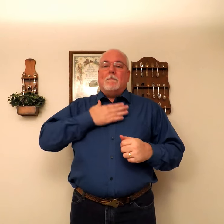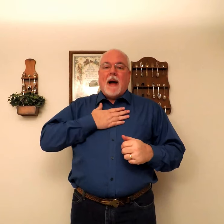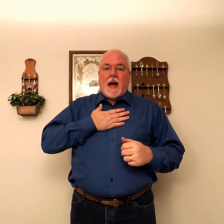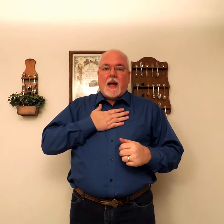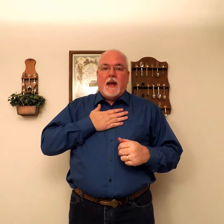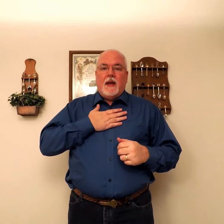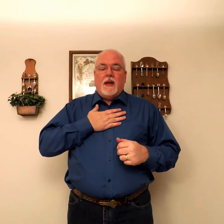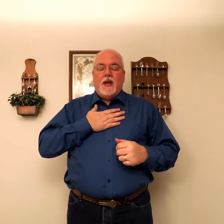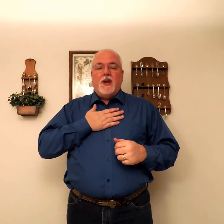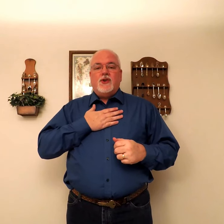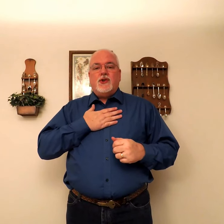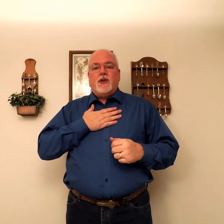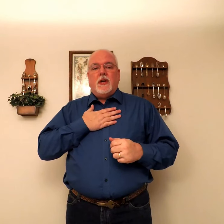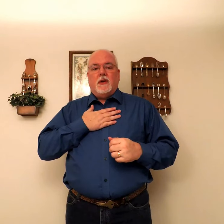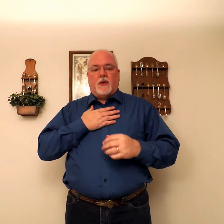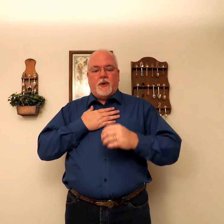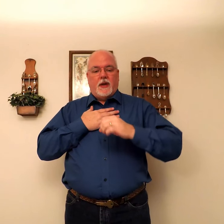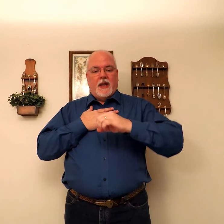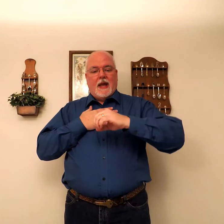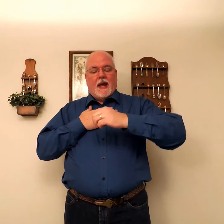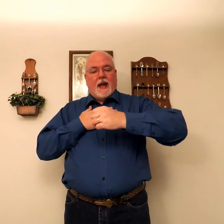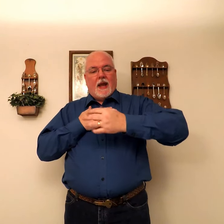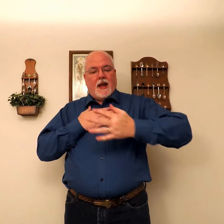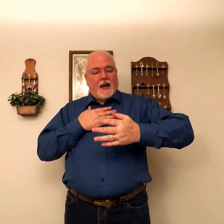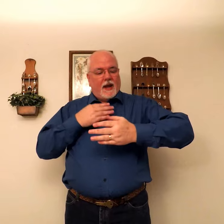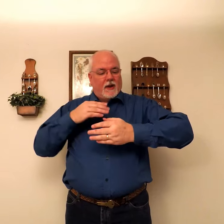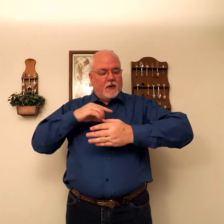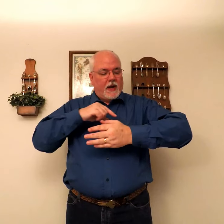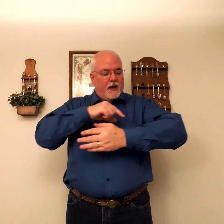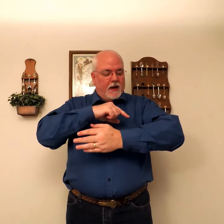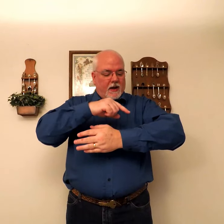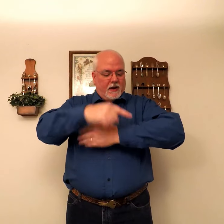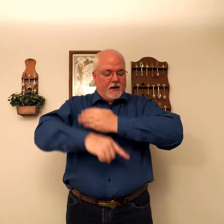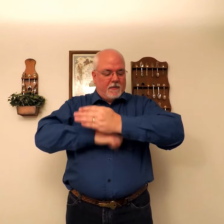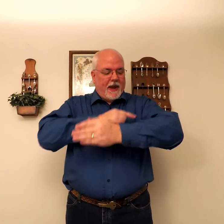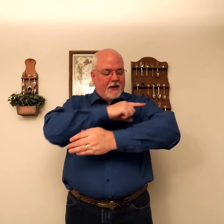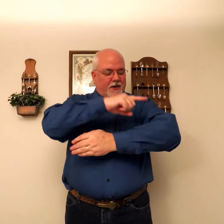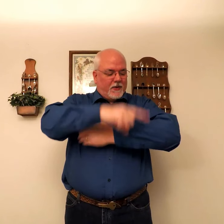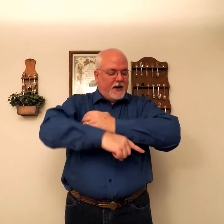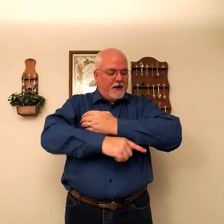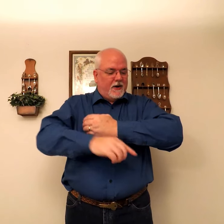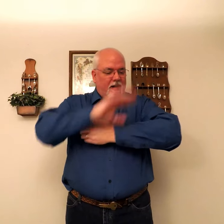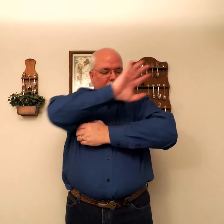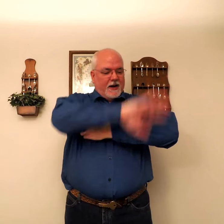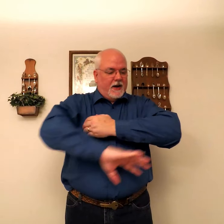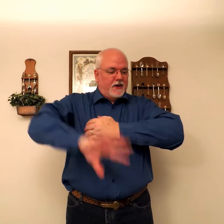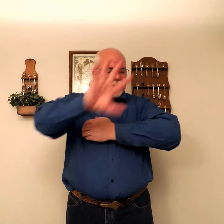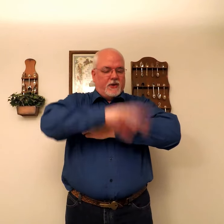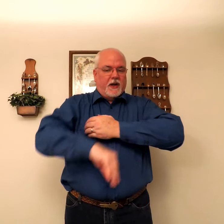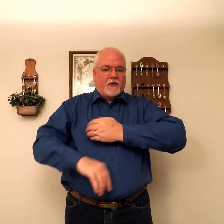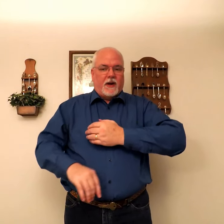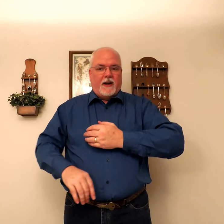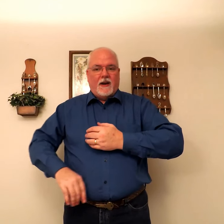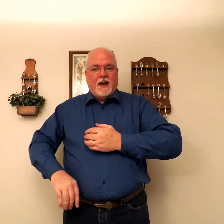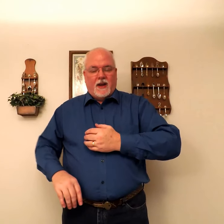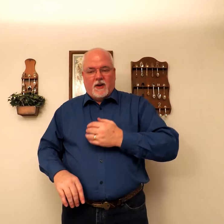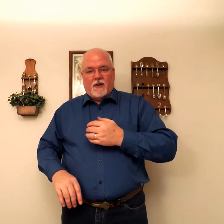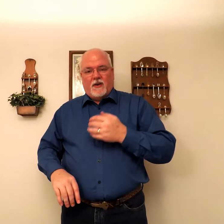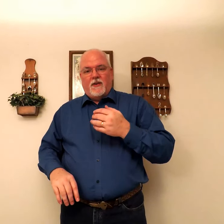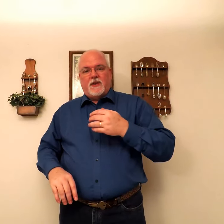My. Shield. Okay. The hands are right here. And here's your shield. Right? You're. You've